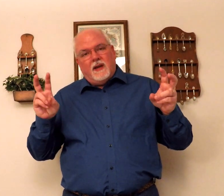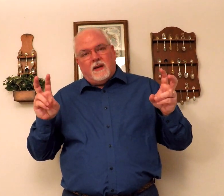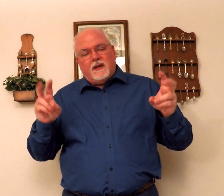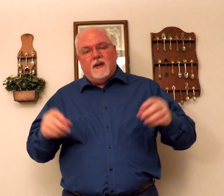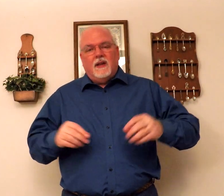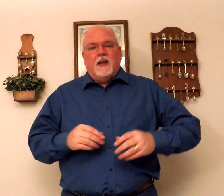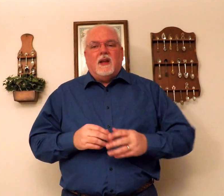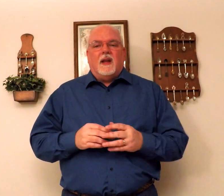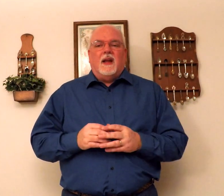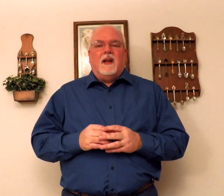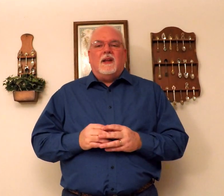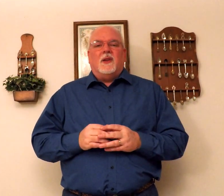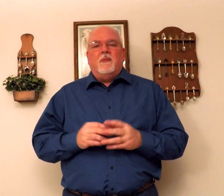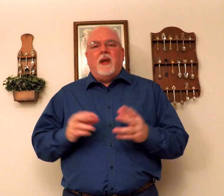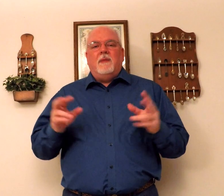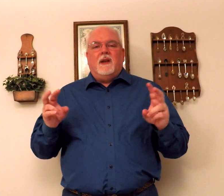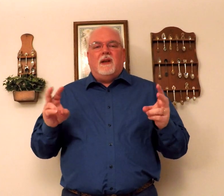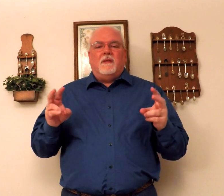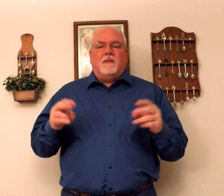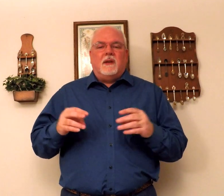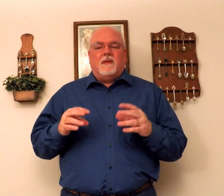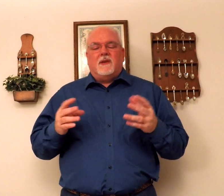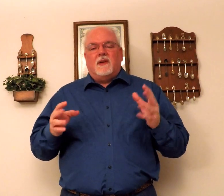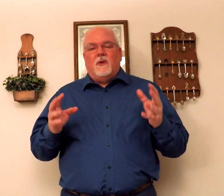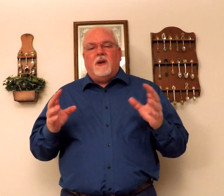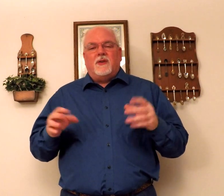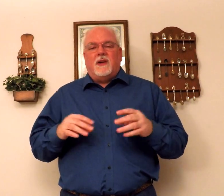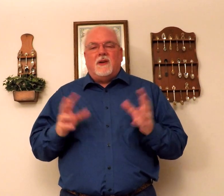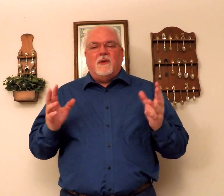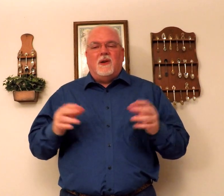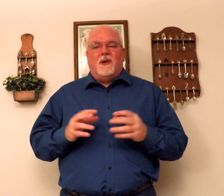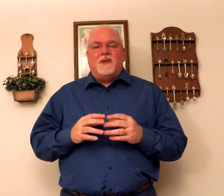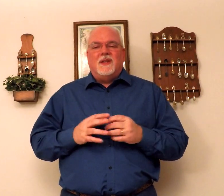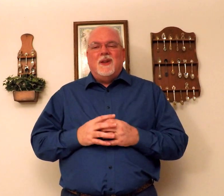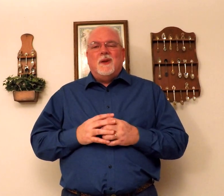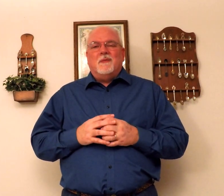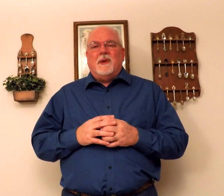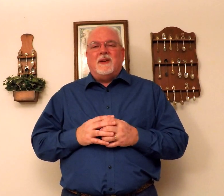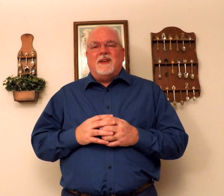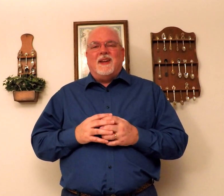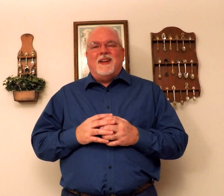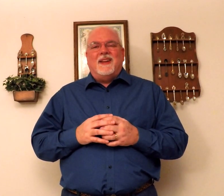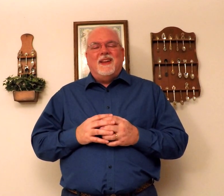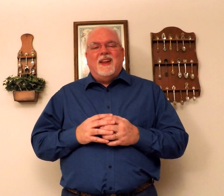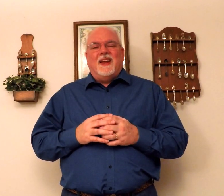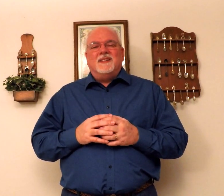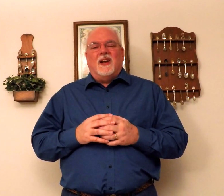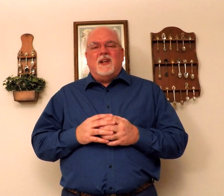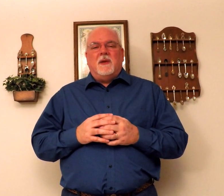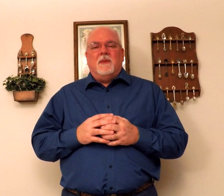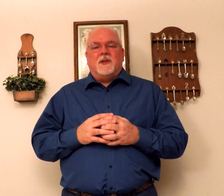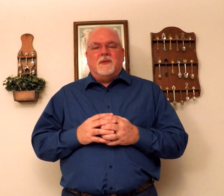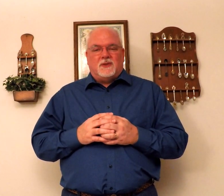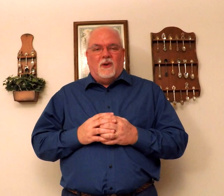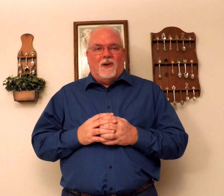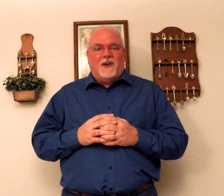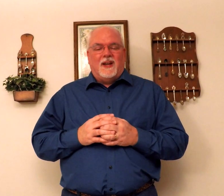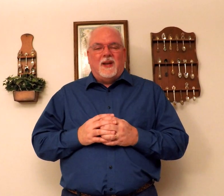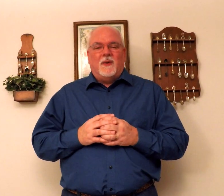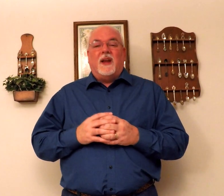it uh there may be a little bit of tony there who knows but uh it's not going to be much of a song anyway